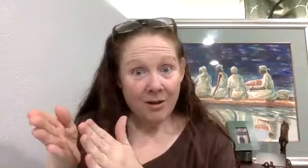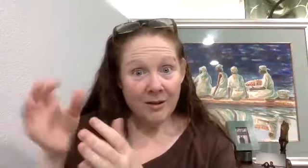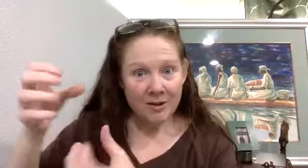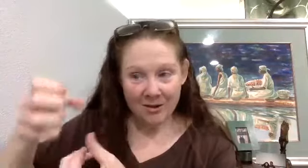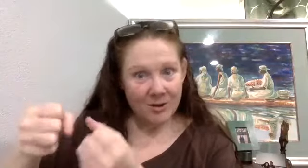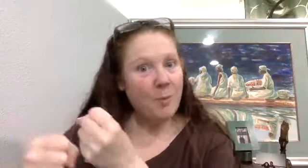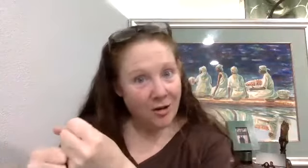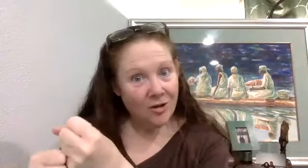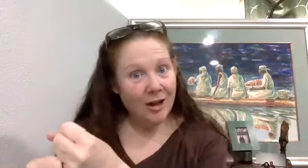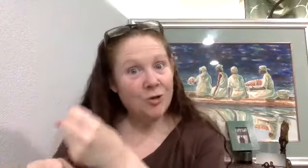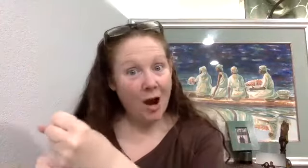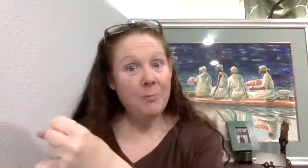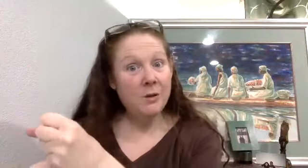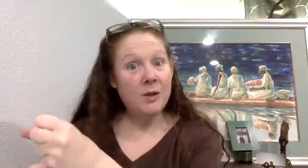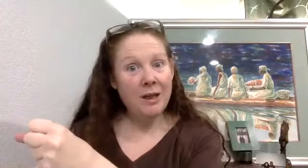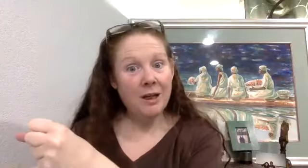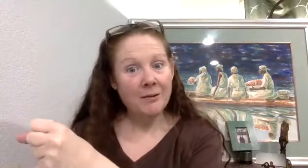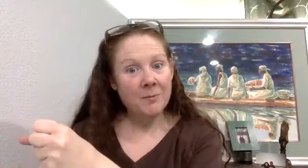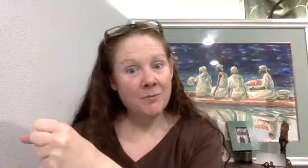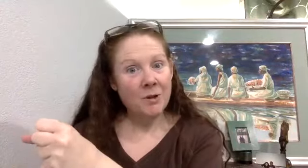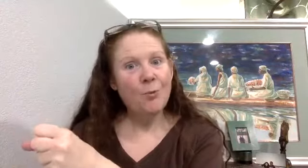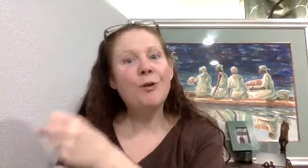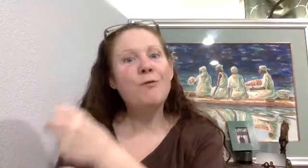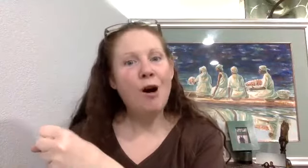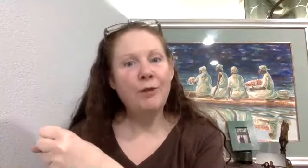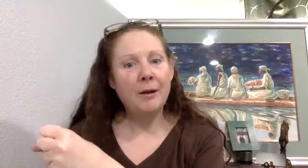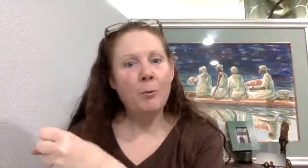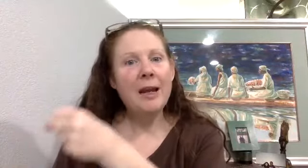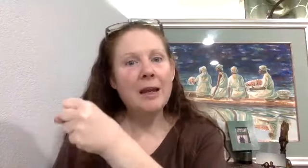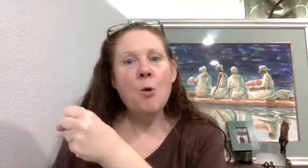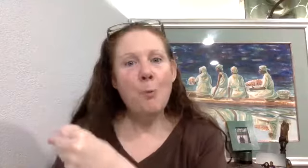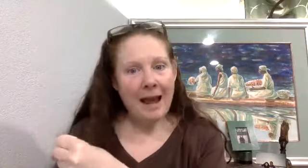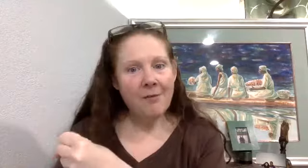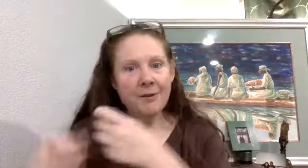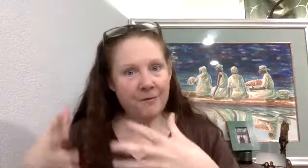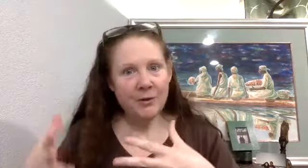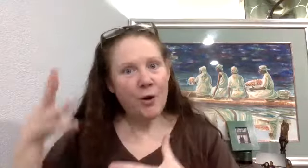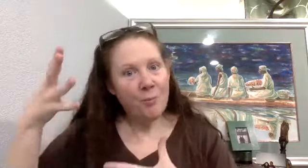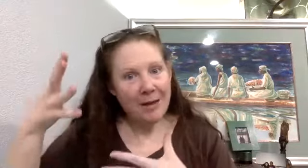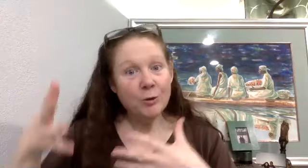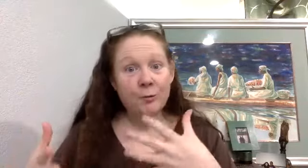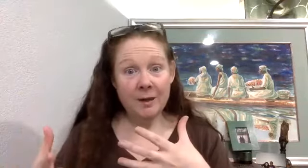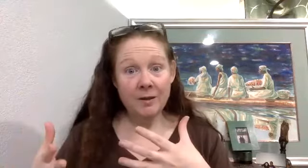us, this especially tribe PCB, we're evolving. We, we have the physical mental fitness